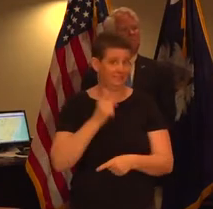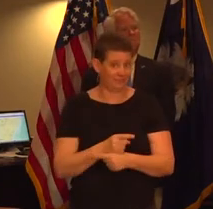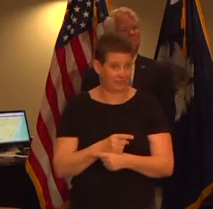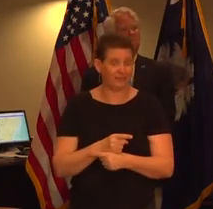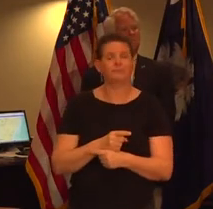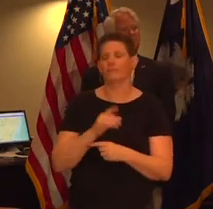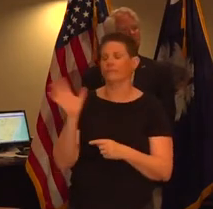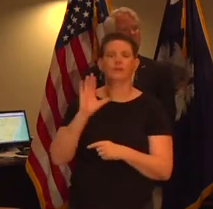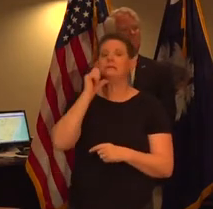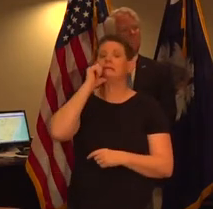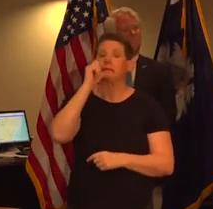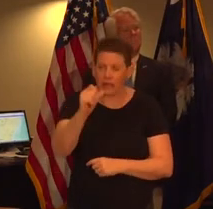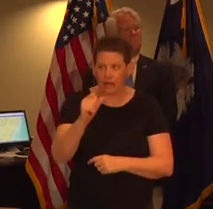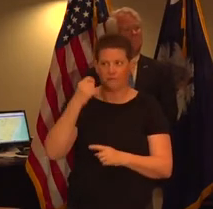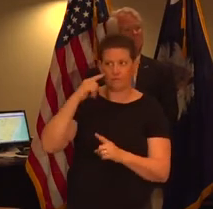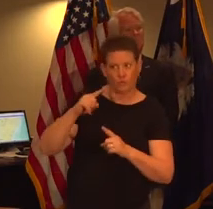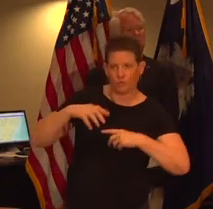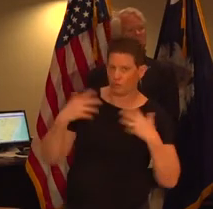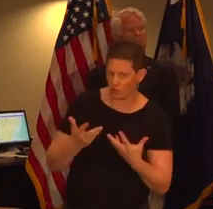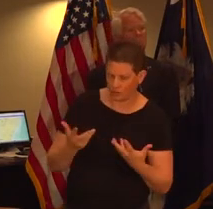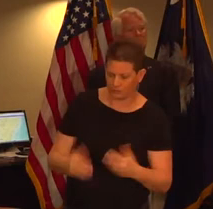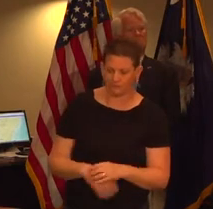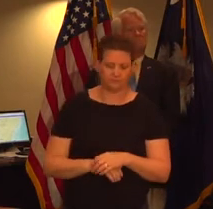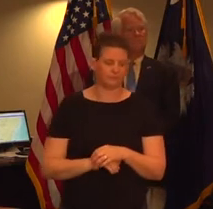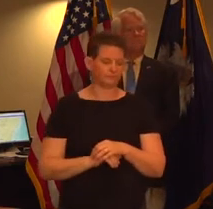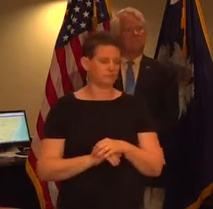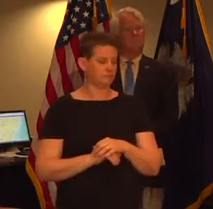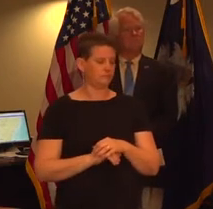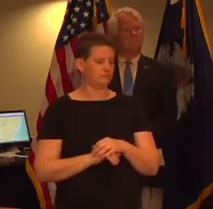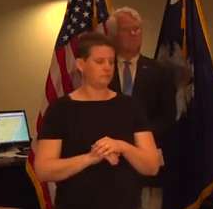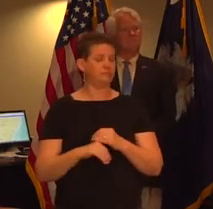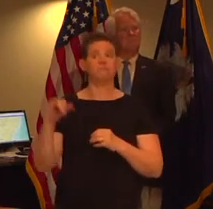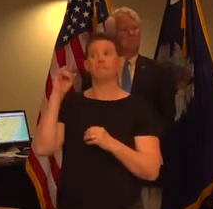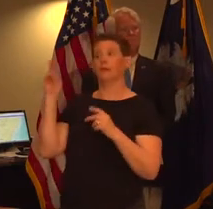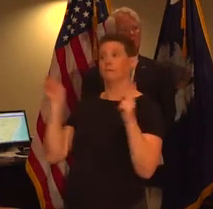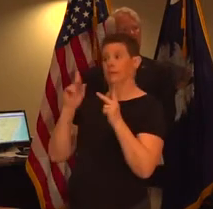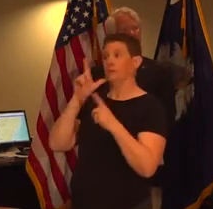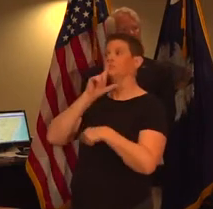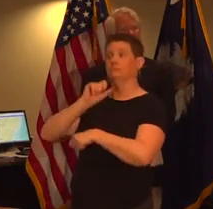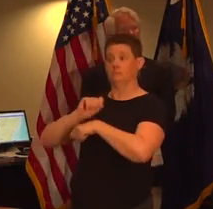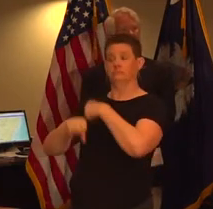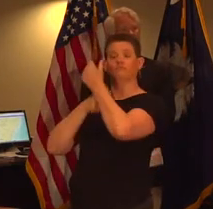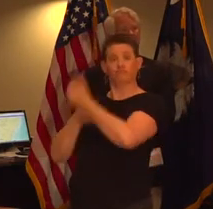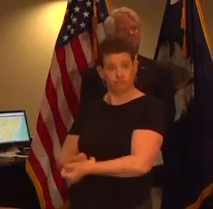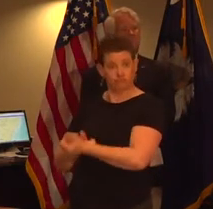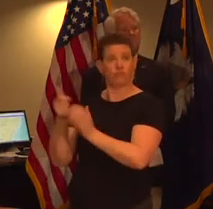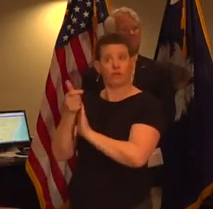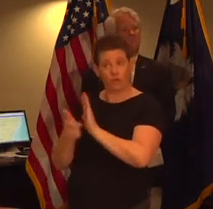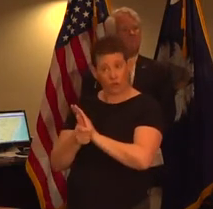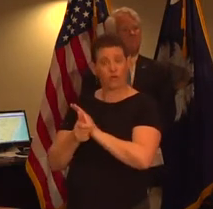apply to what it is not intended to apply to is is law-abiding businesses or employers